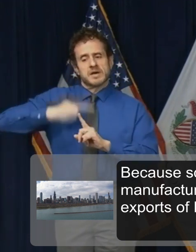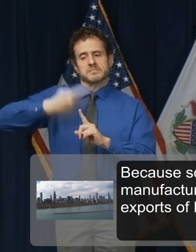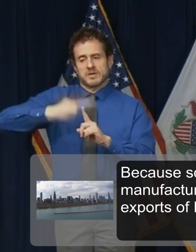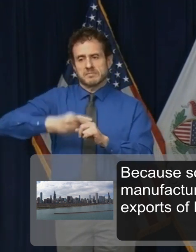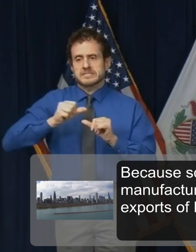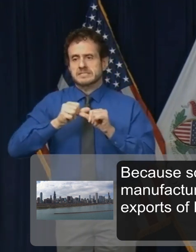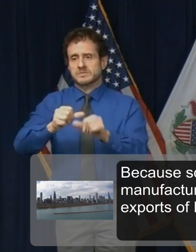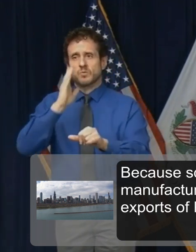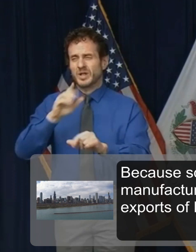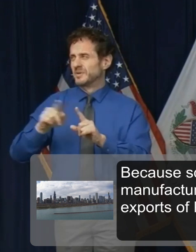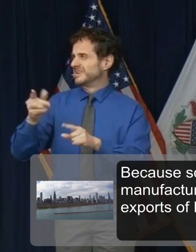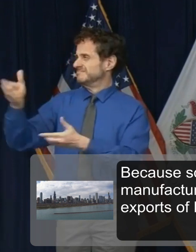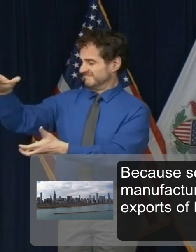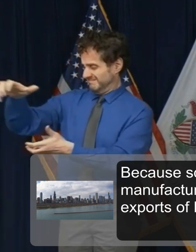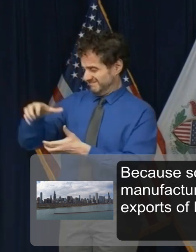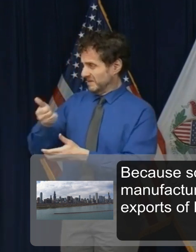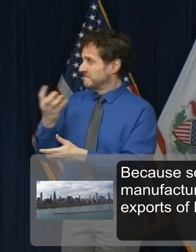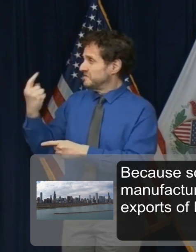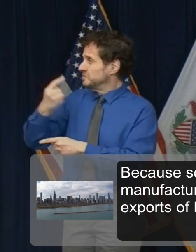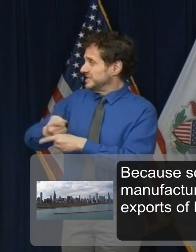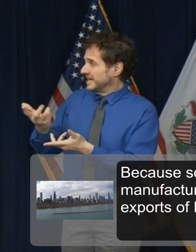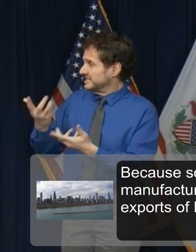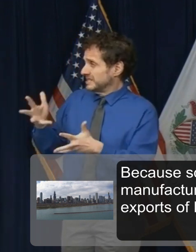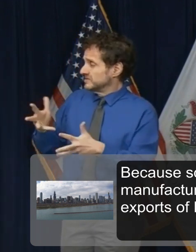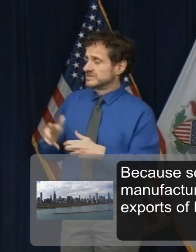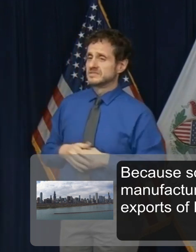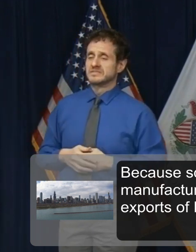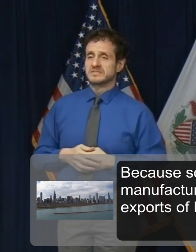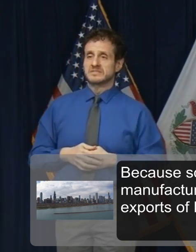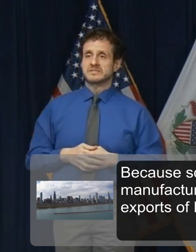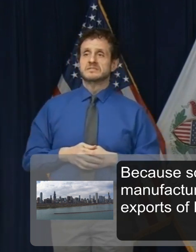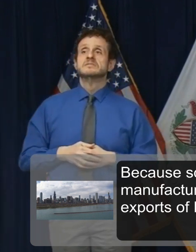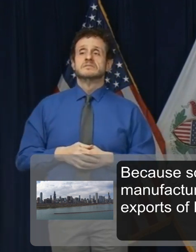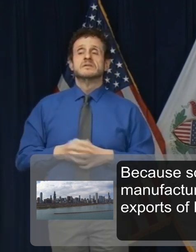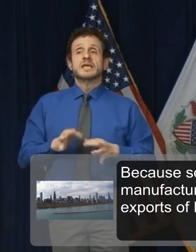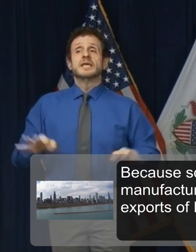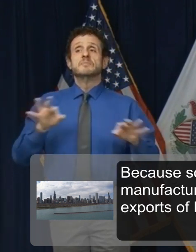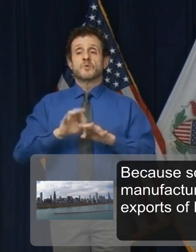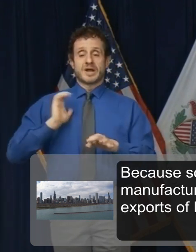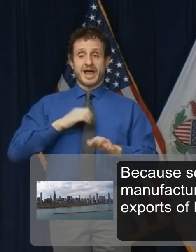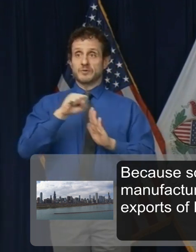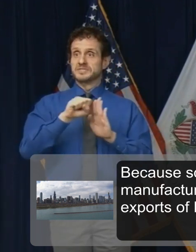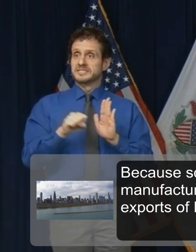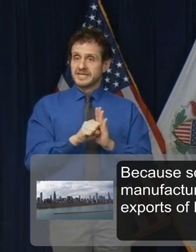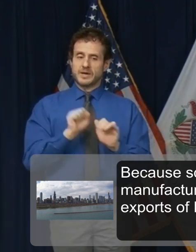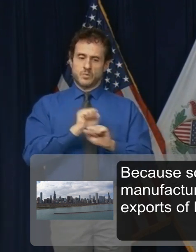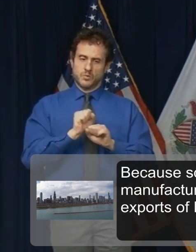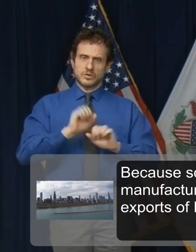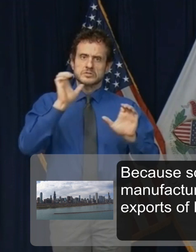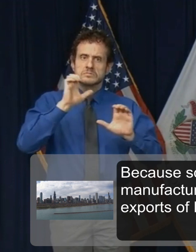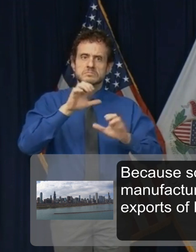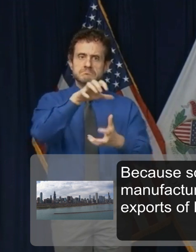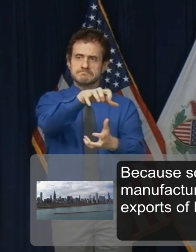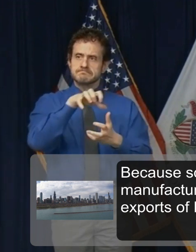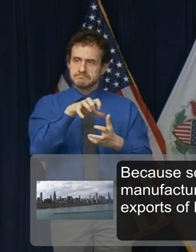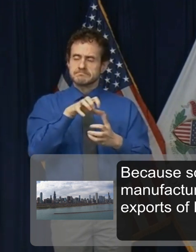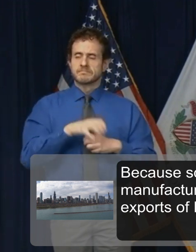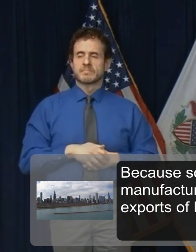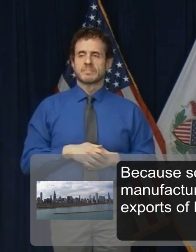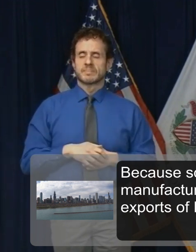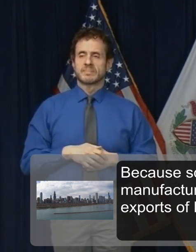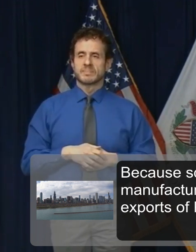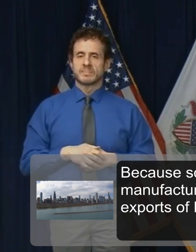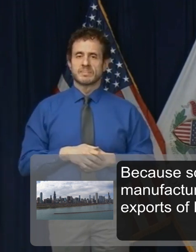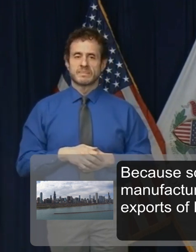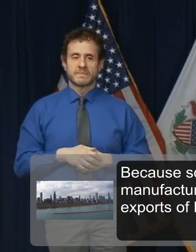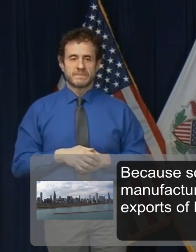It's our own state procurement initiative that is making the difference. To anyone who wants a response to some of the blame